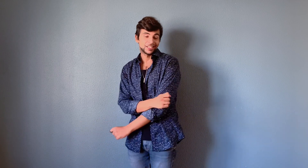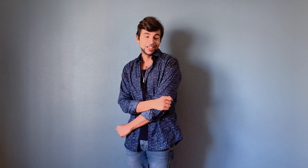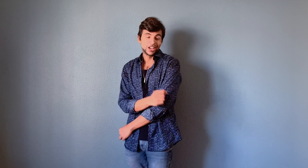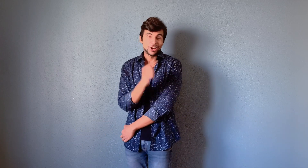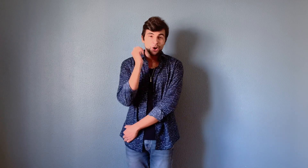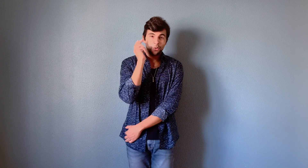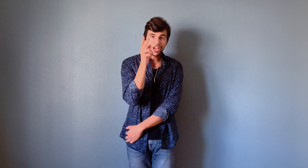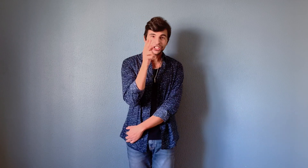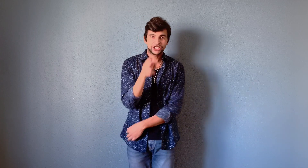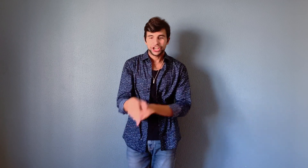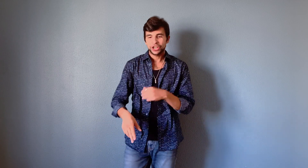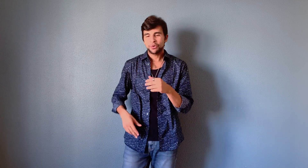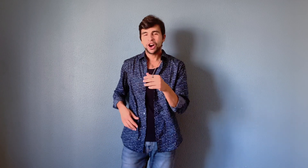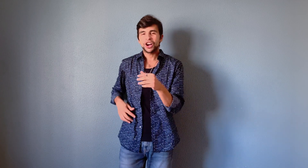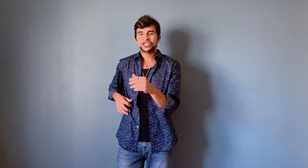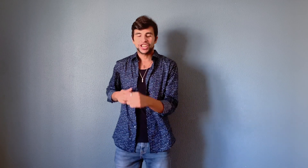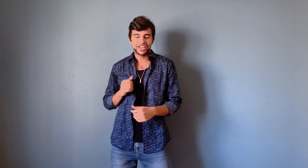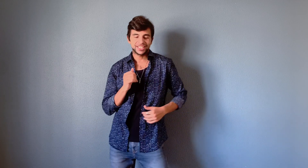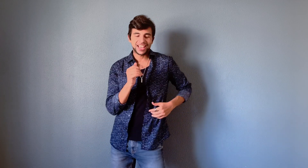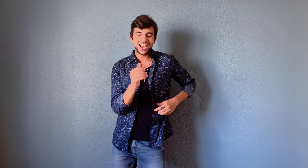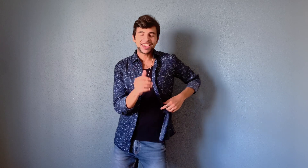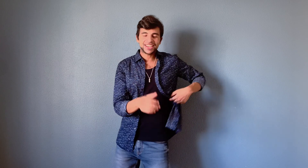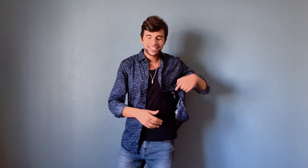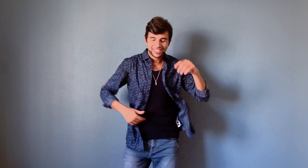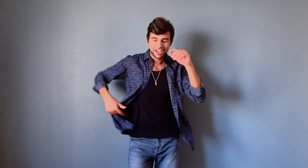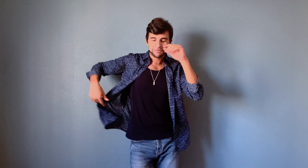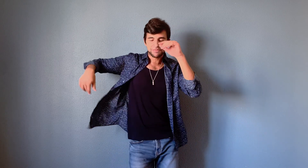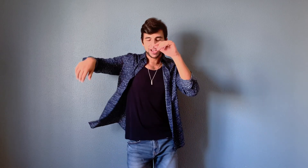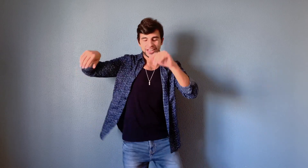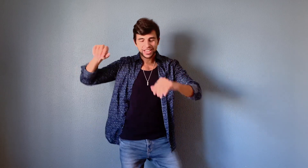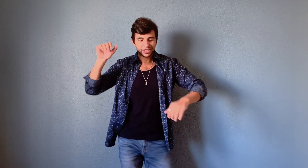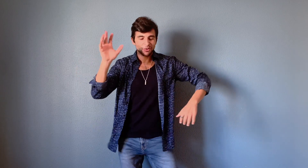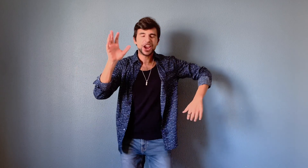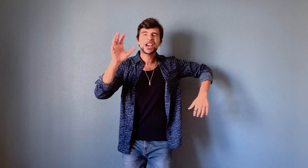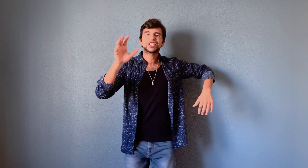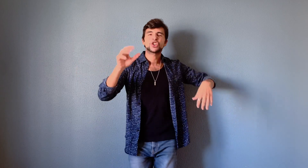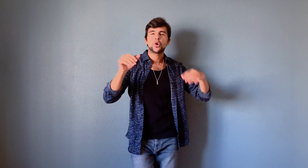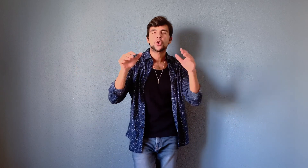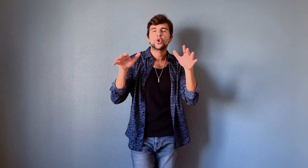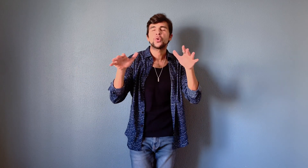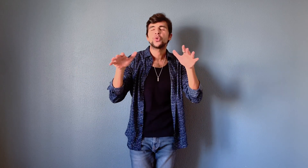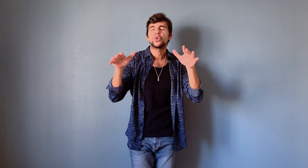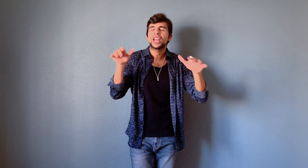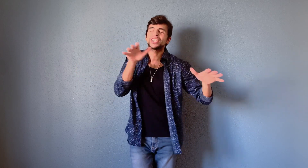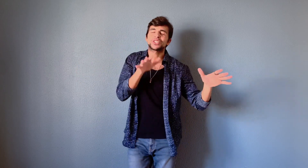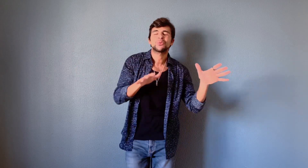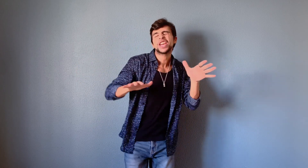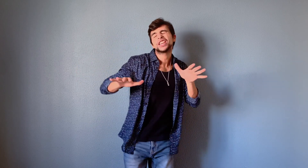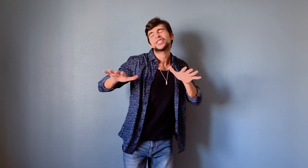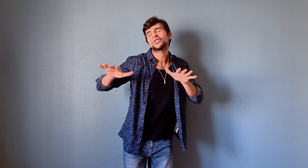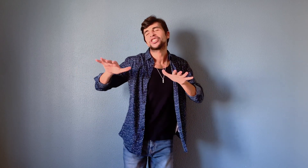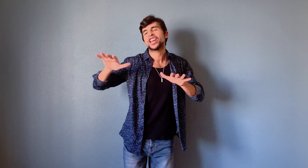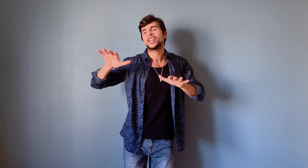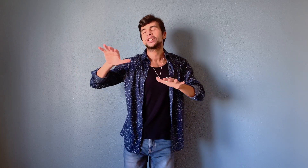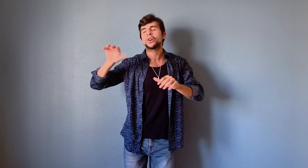When she walks She's like a samba That swings so cool And sways so gentle